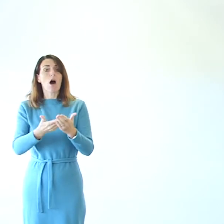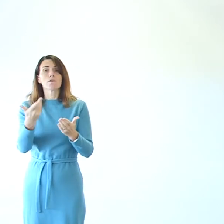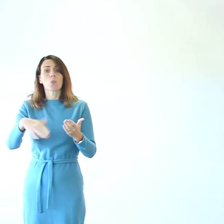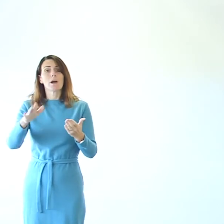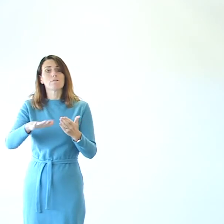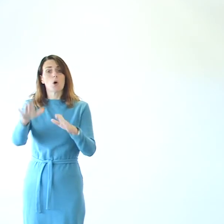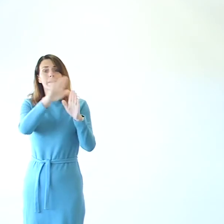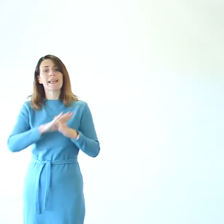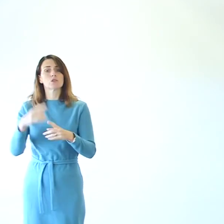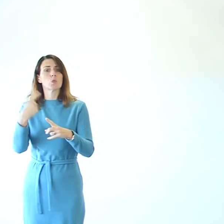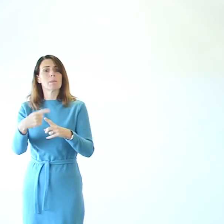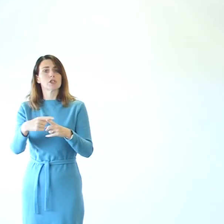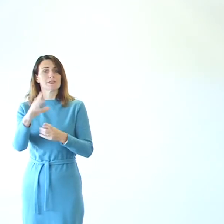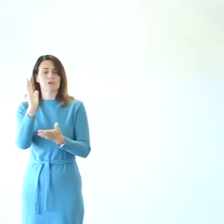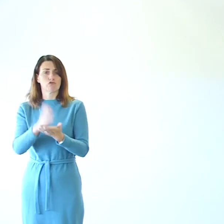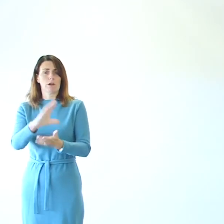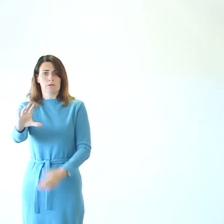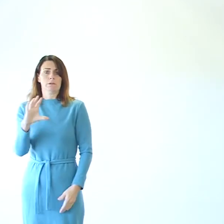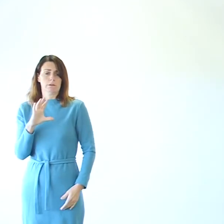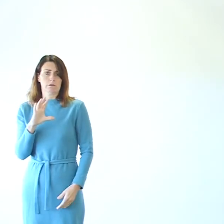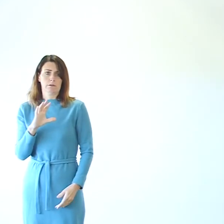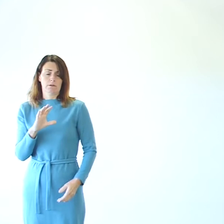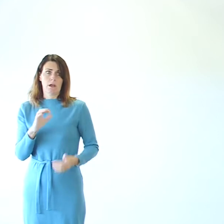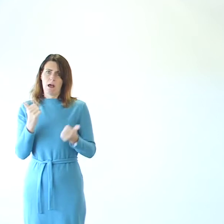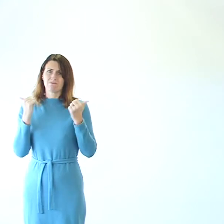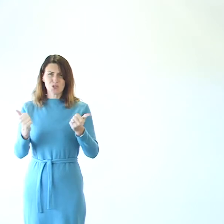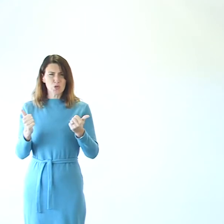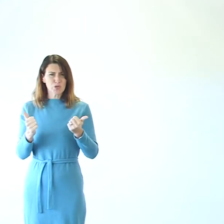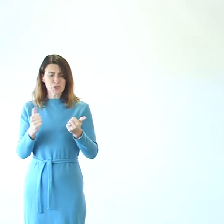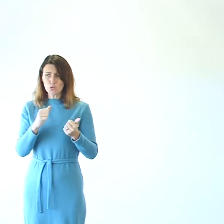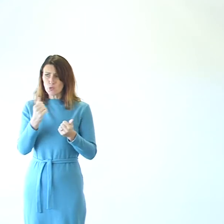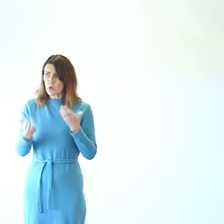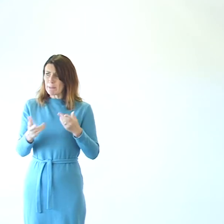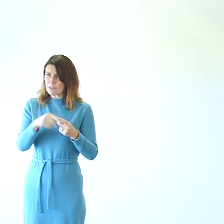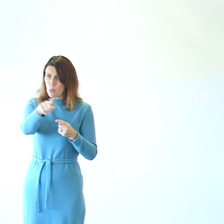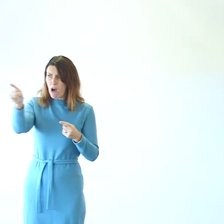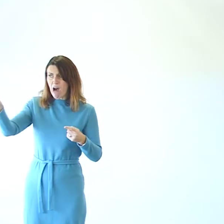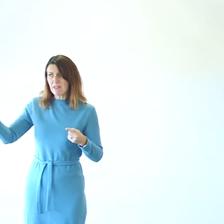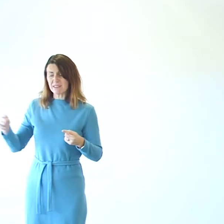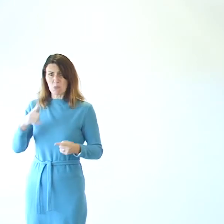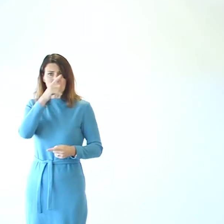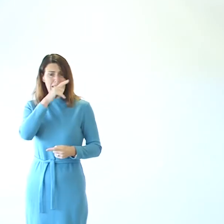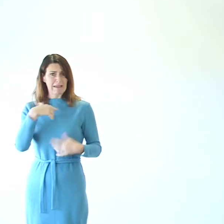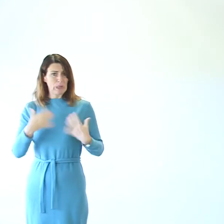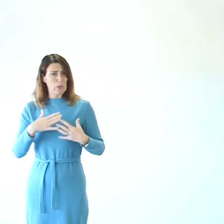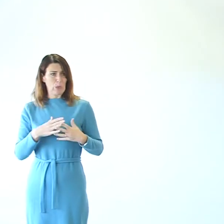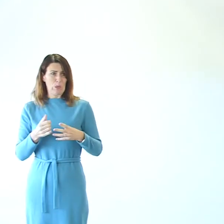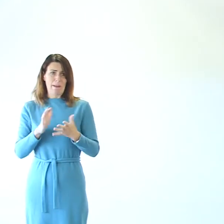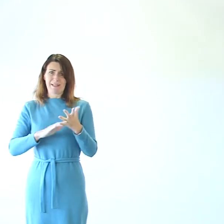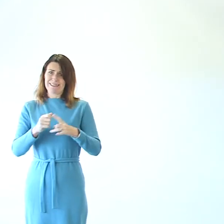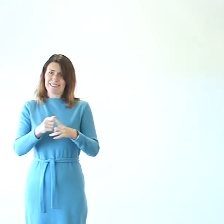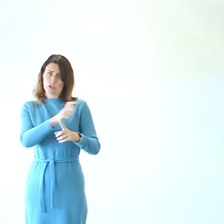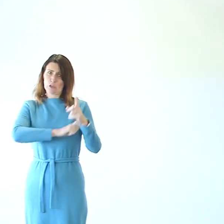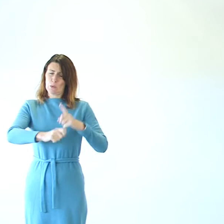the National Emergencies Trust, which is really good. So, we've done better than most. We've got a very generous community in Milton Keynes.